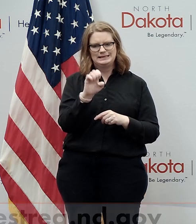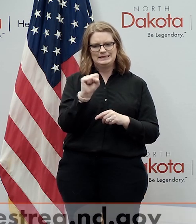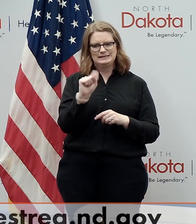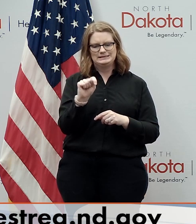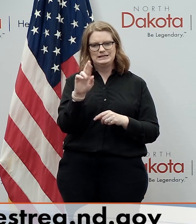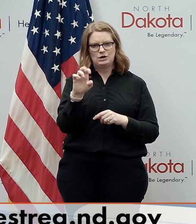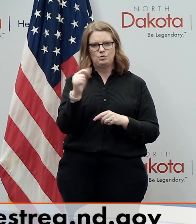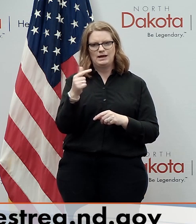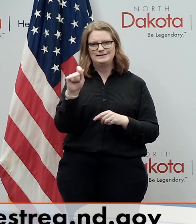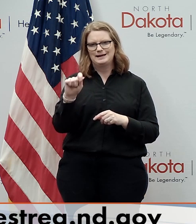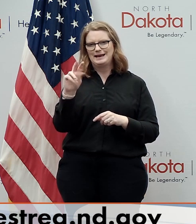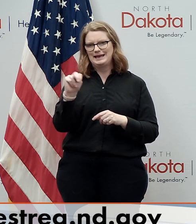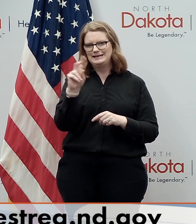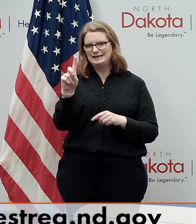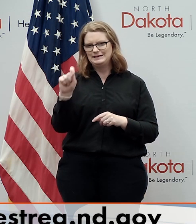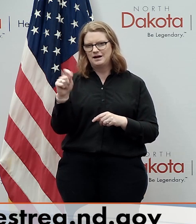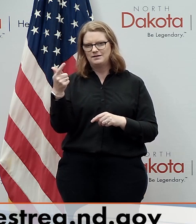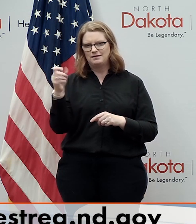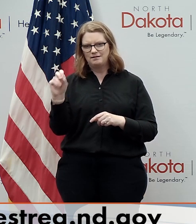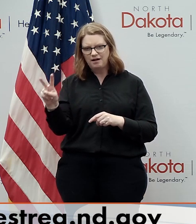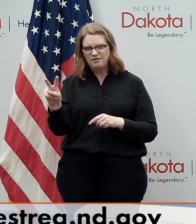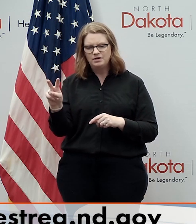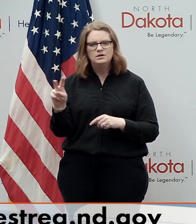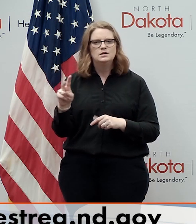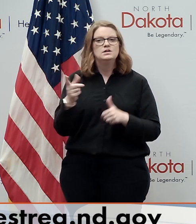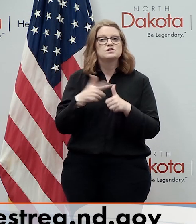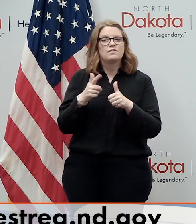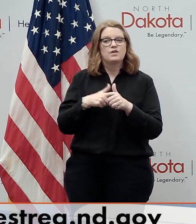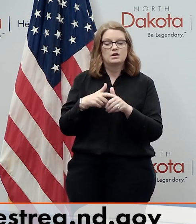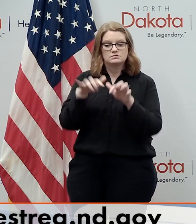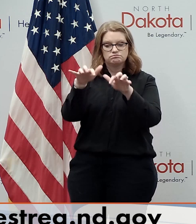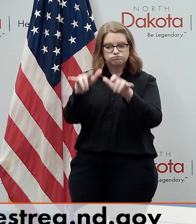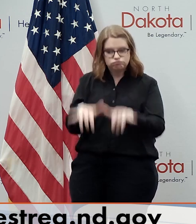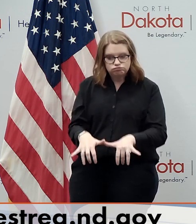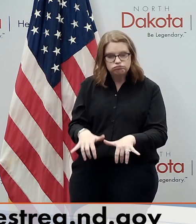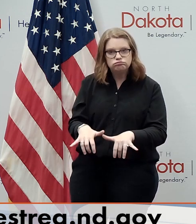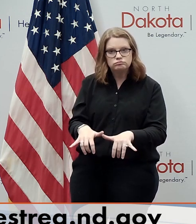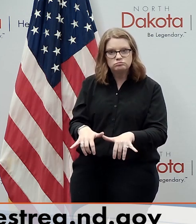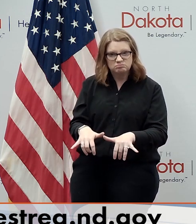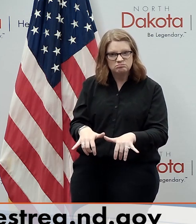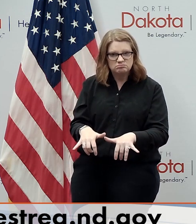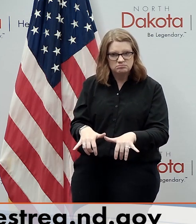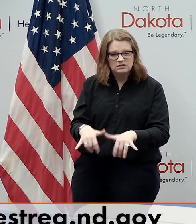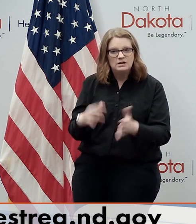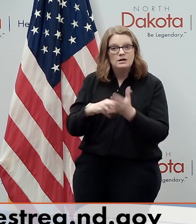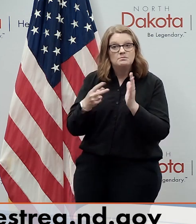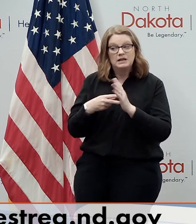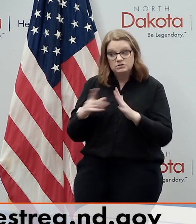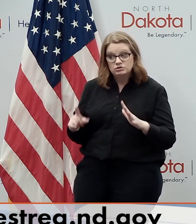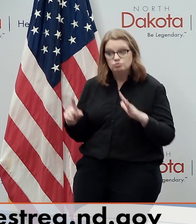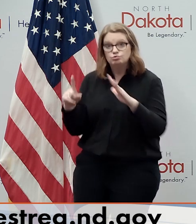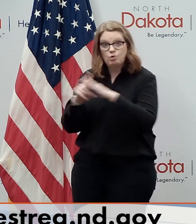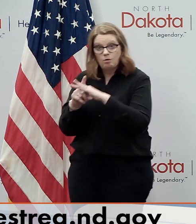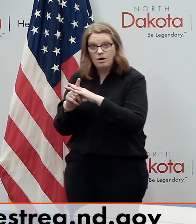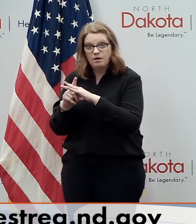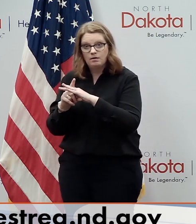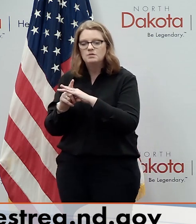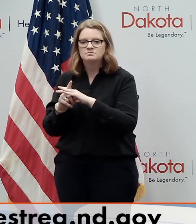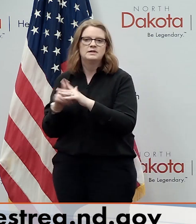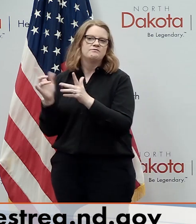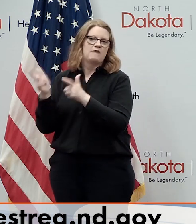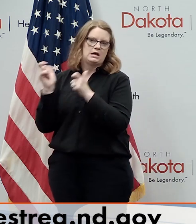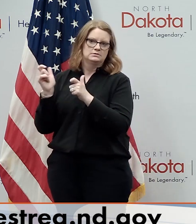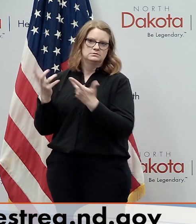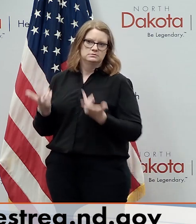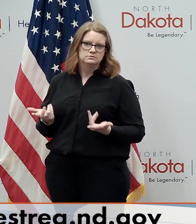.nd.gov and if you do that that will help speed up uh your time when you're actually at the facility because if you do